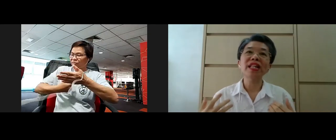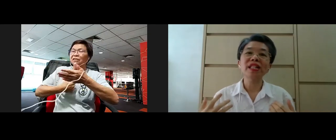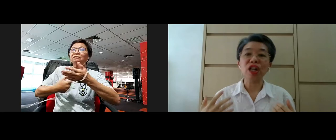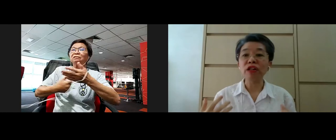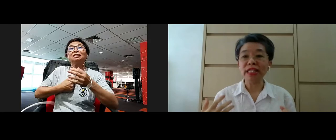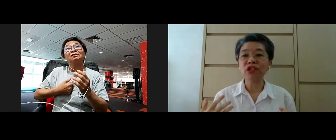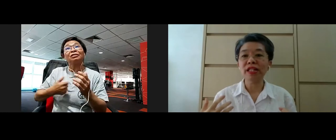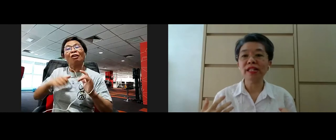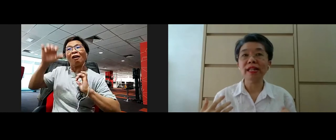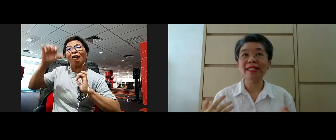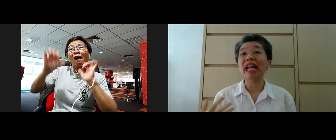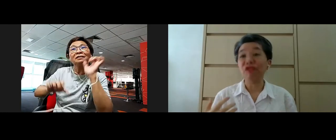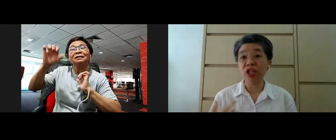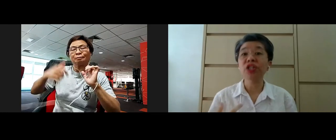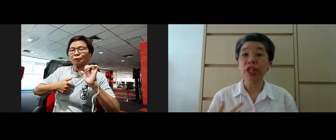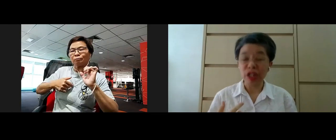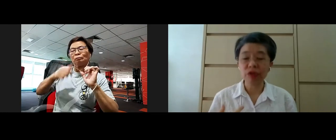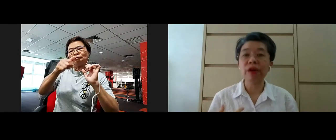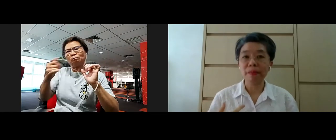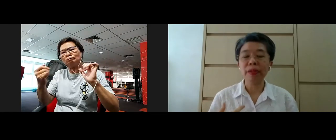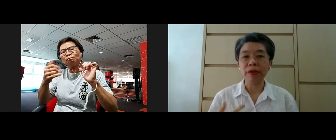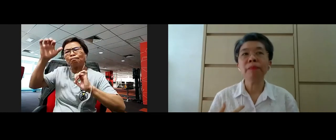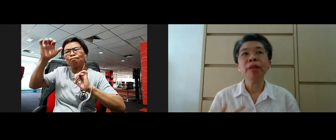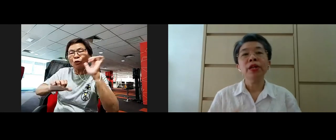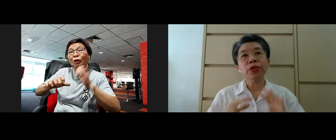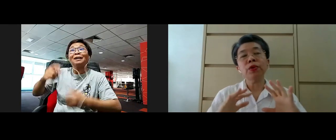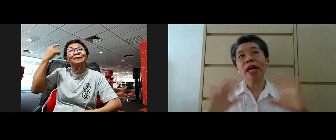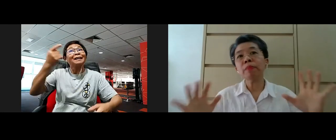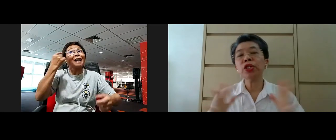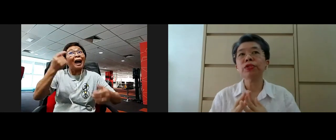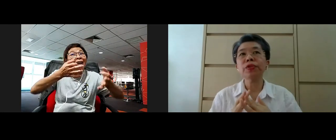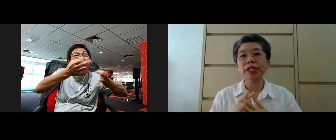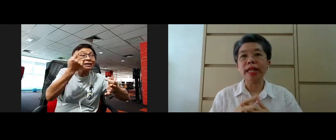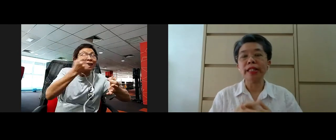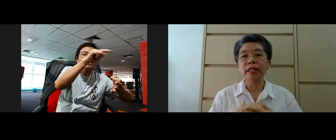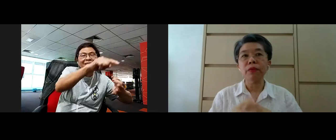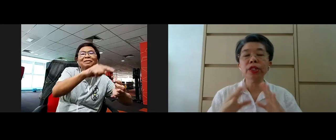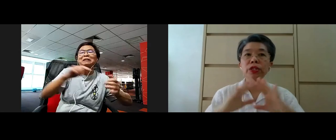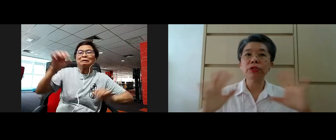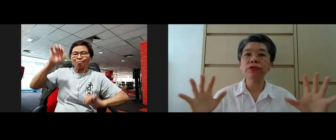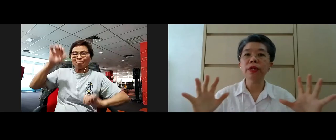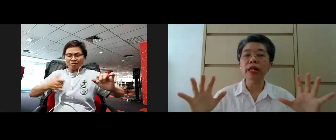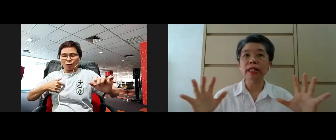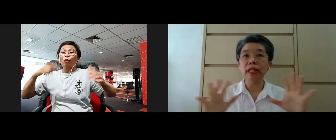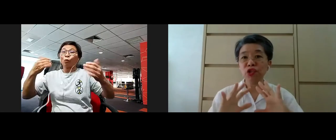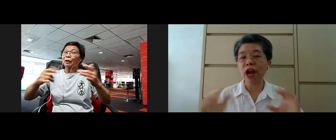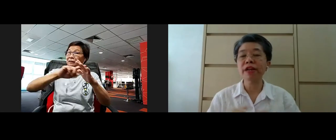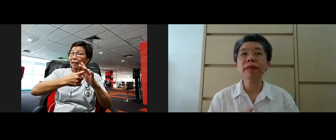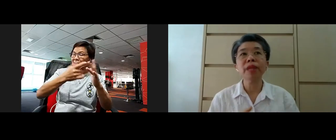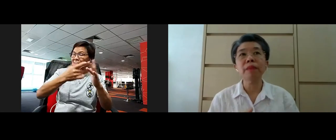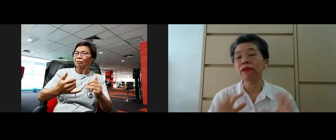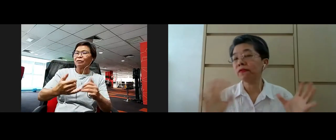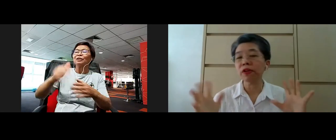Of these conditions that I've just described, okay? So what I'm going to do is that we're going to do the